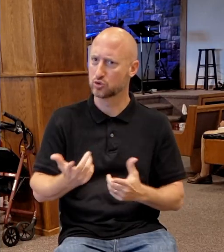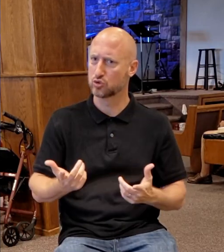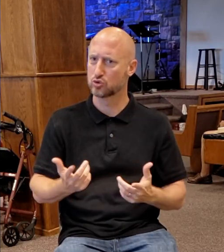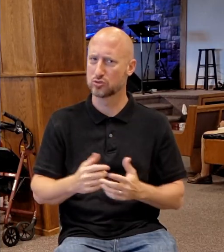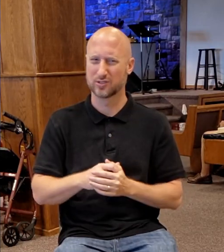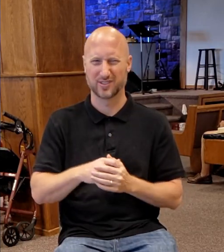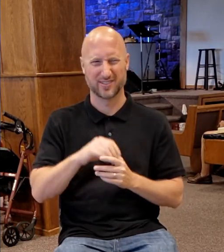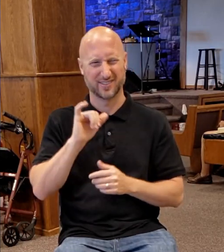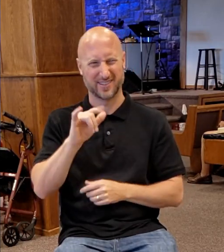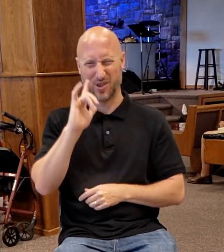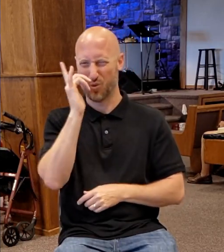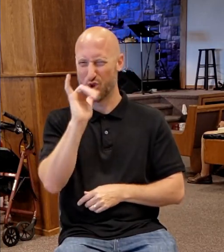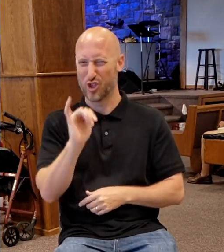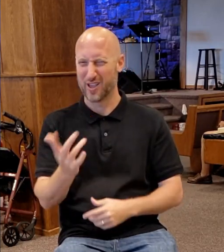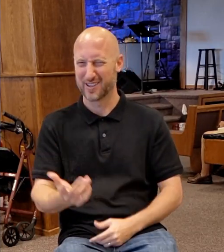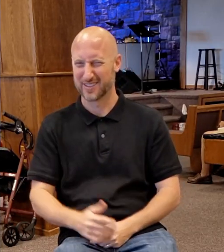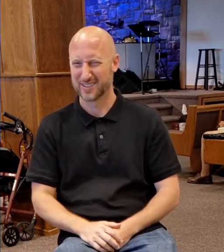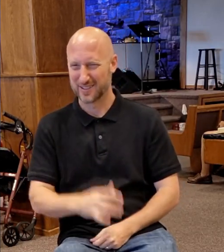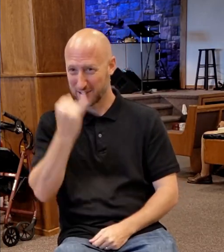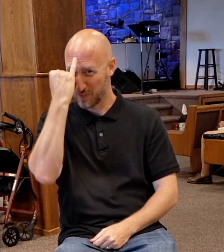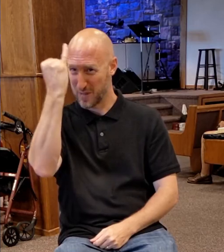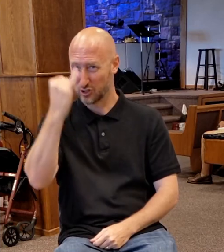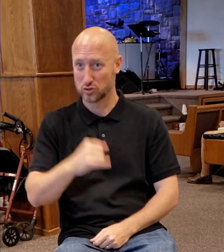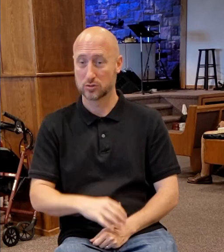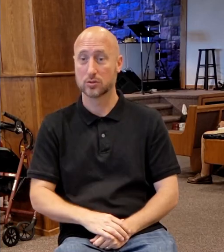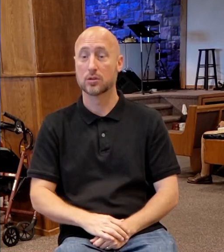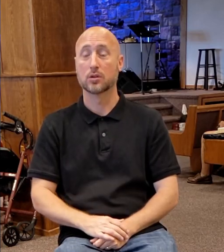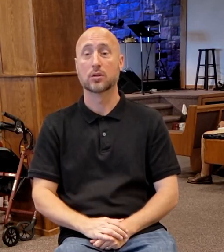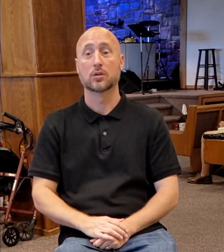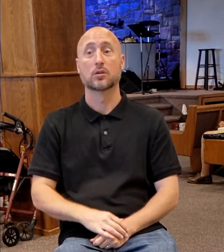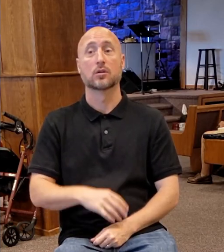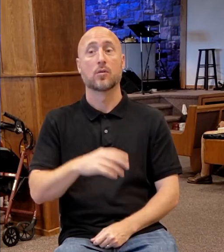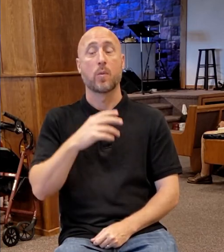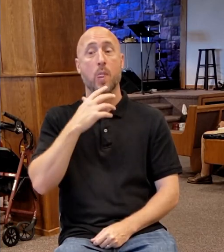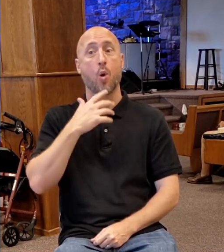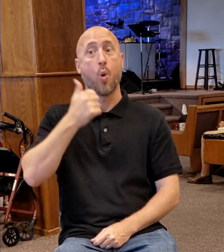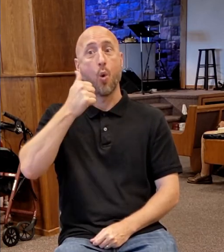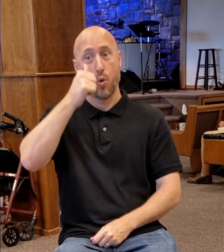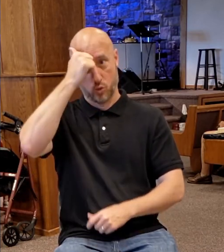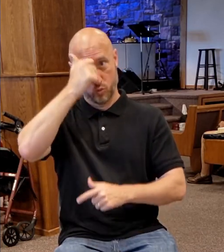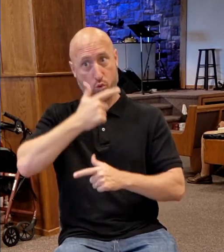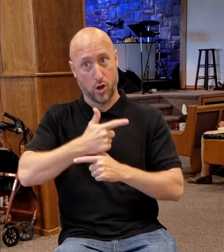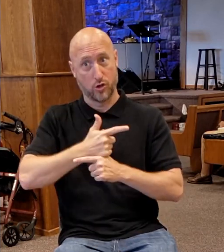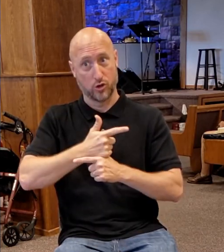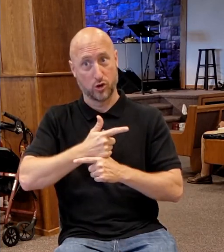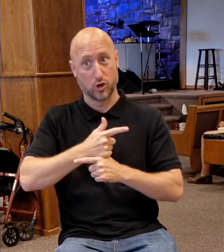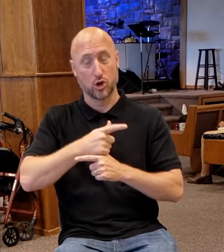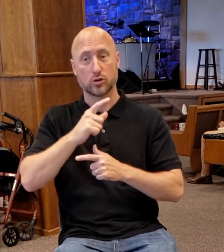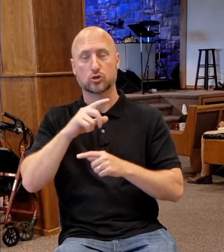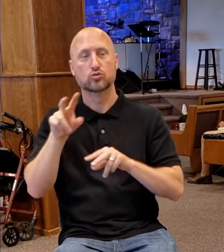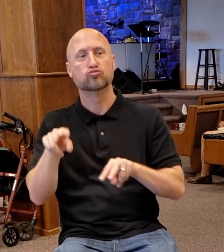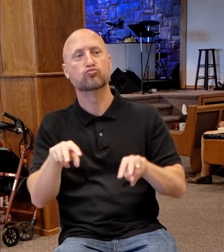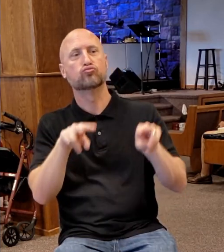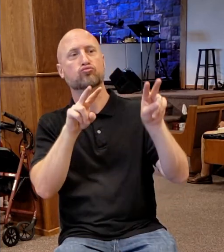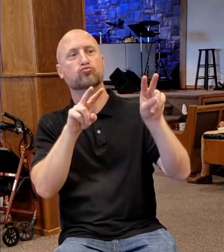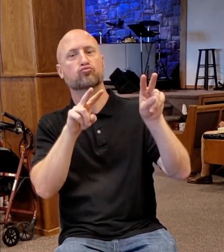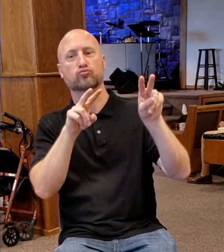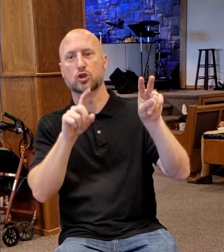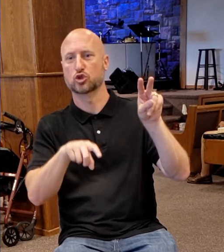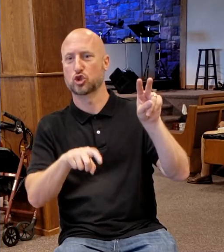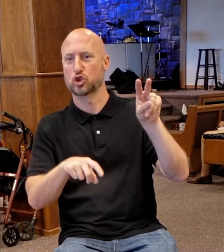Can you imagine? First of all, older brothers normally should be pretty cool. Other kids should look up to an older brother.